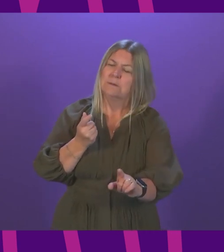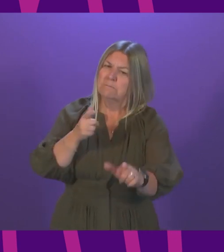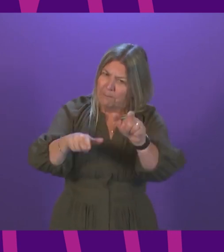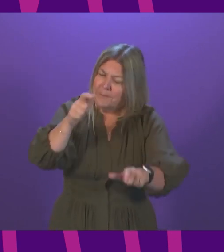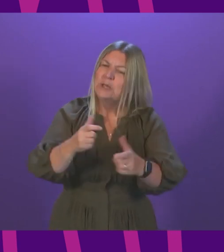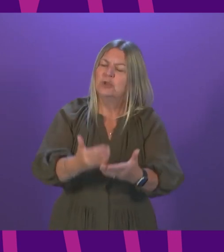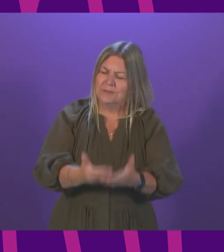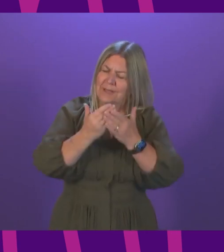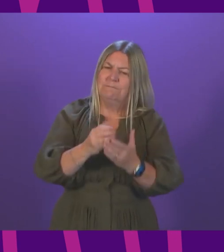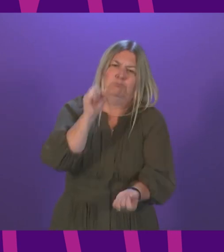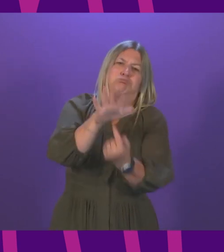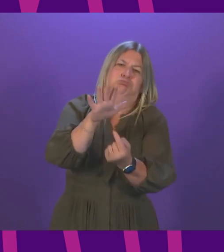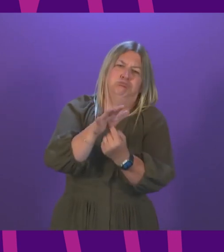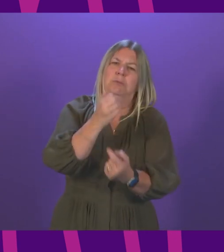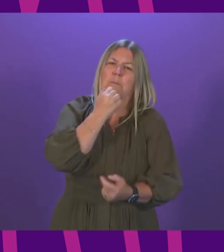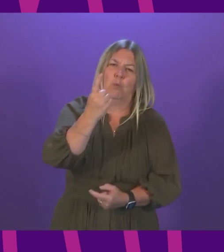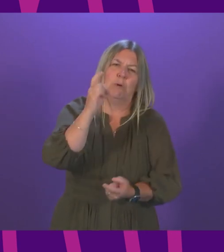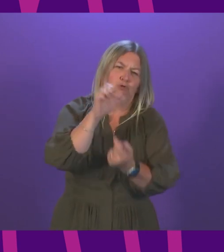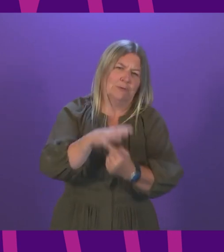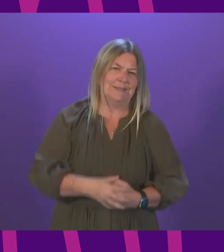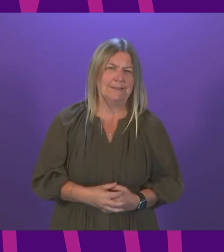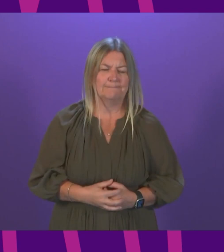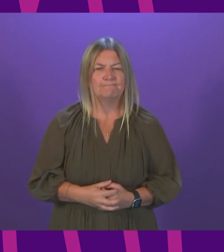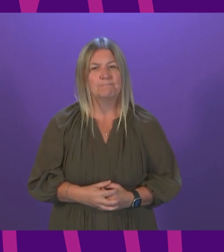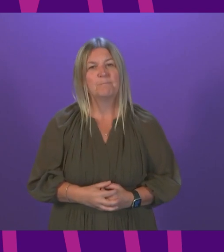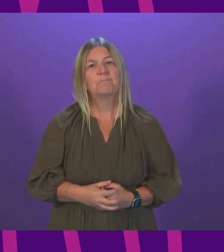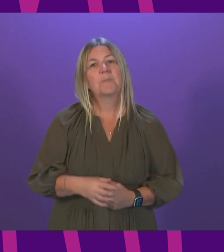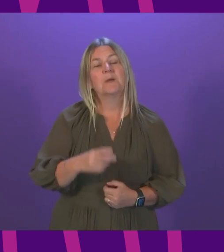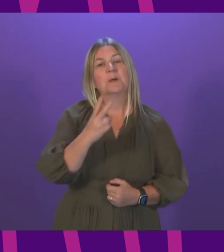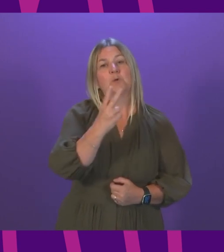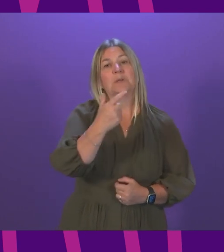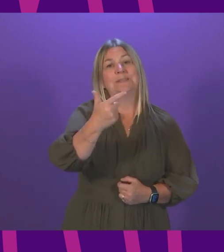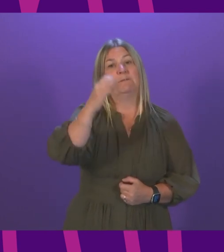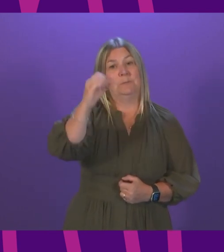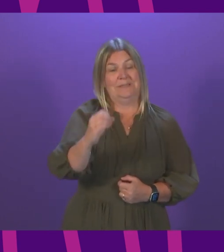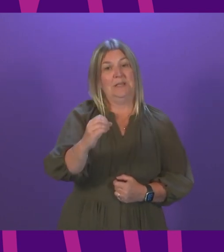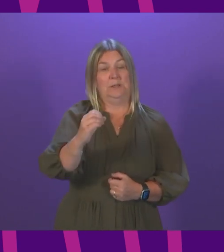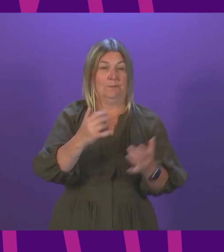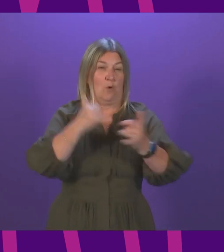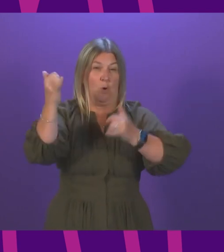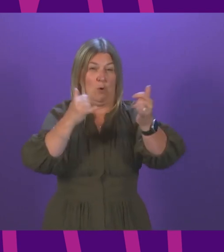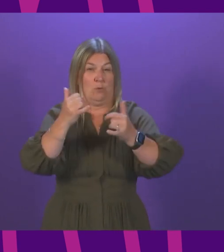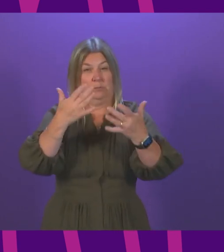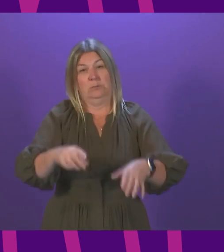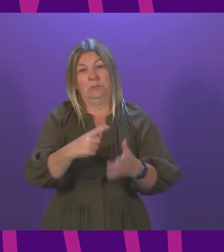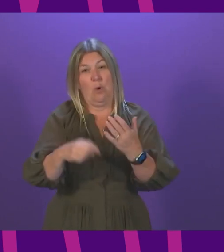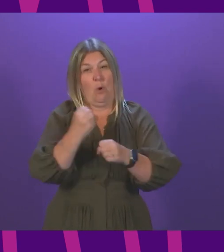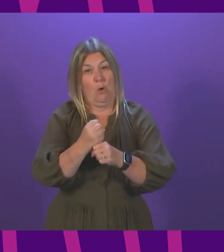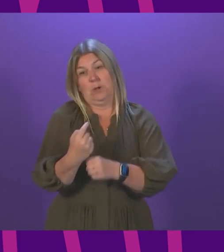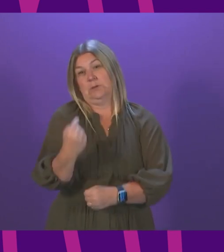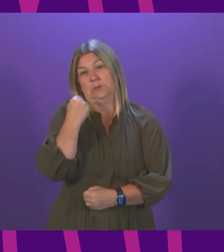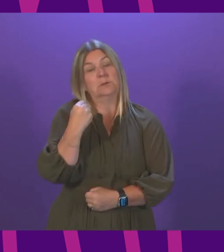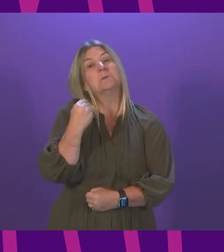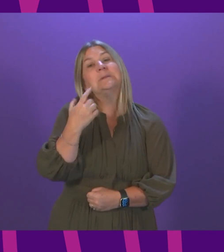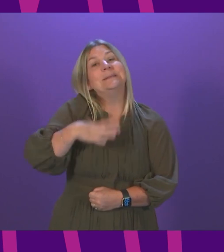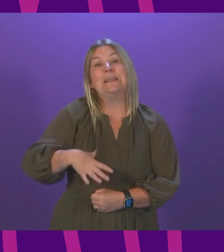our number one priority. Bear in mind that around 27% of calls to the ambulance service in August 2021 did not require an